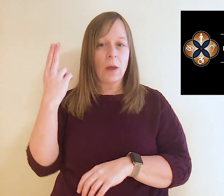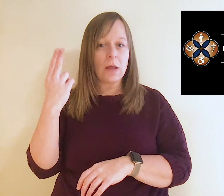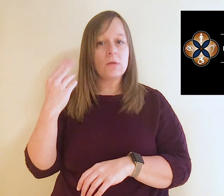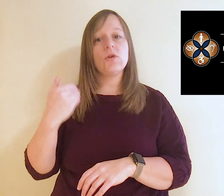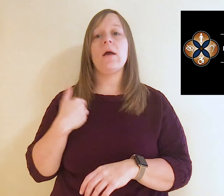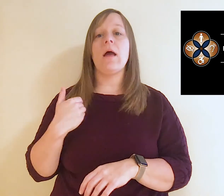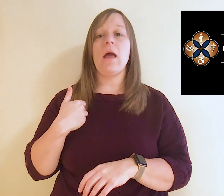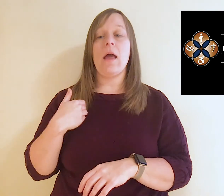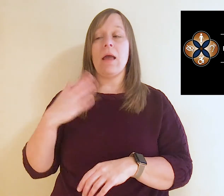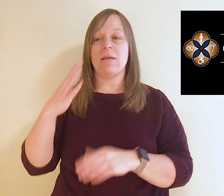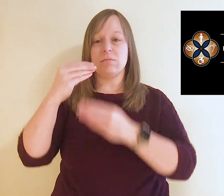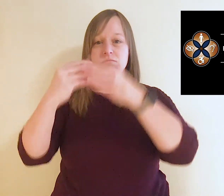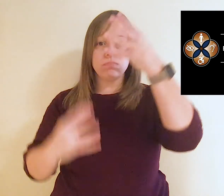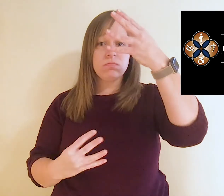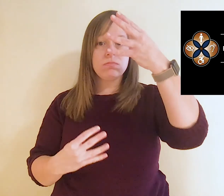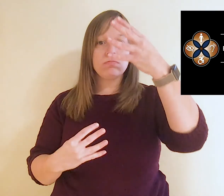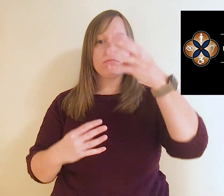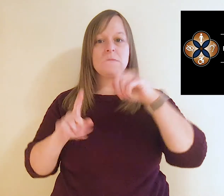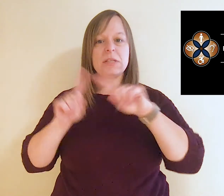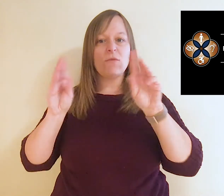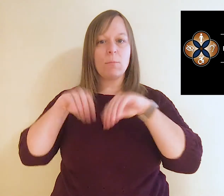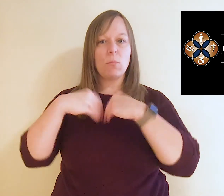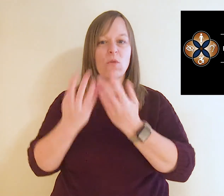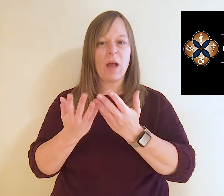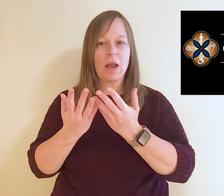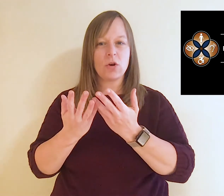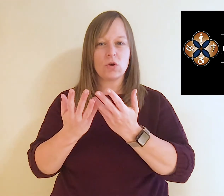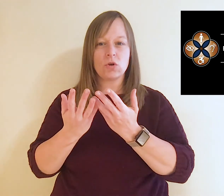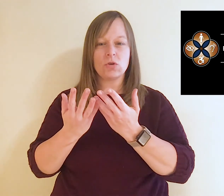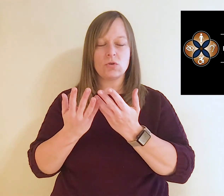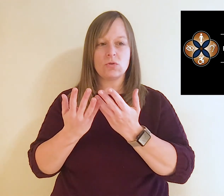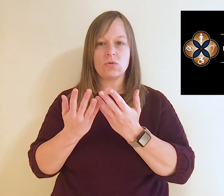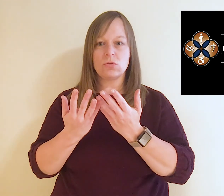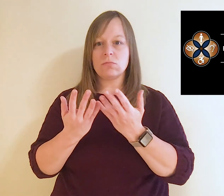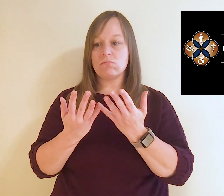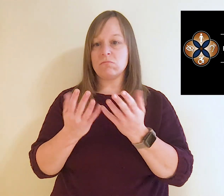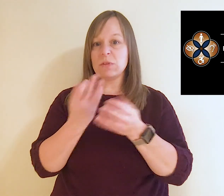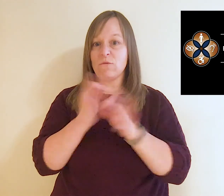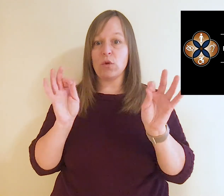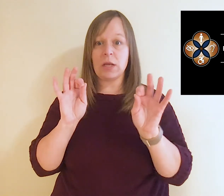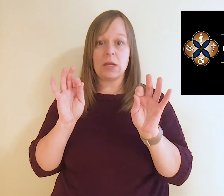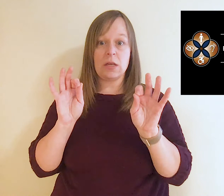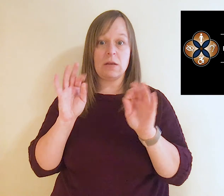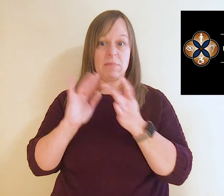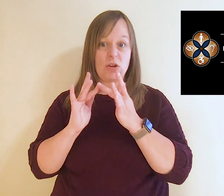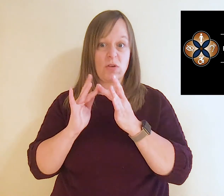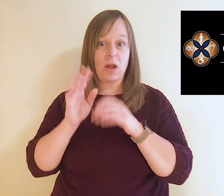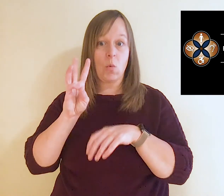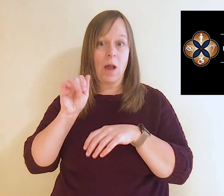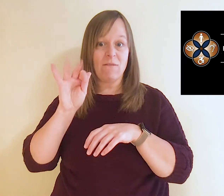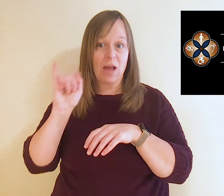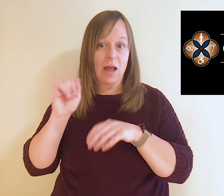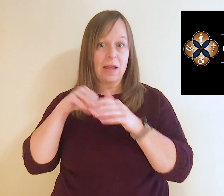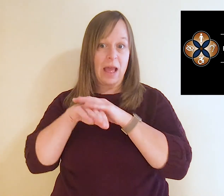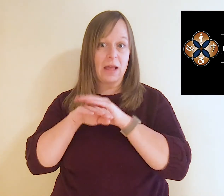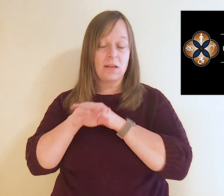of Health has a list of different providers that are providing free wi-fi and internet